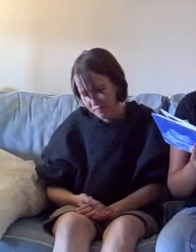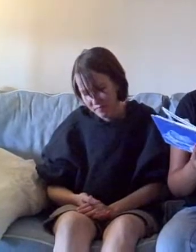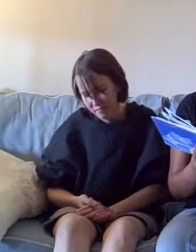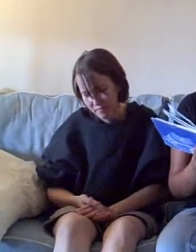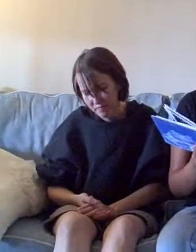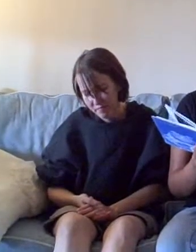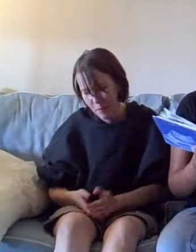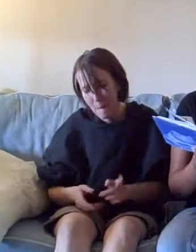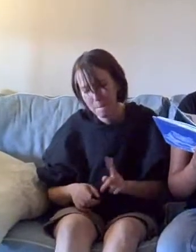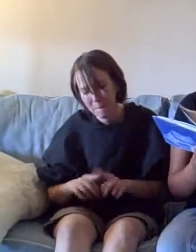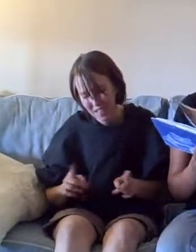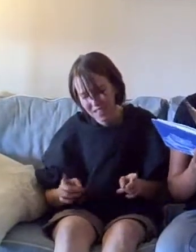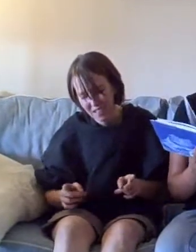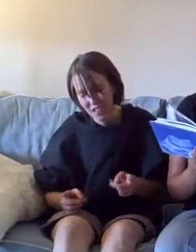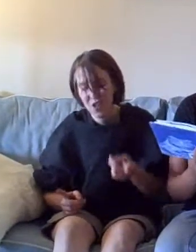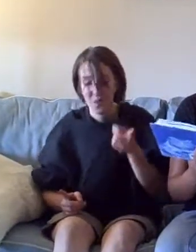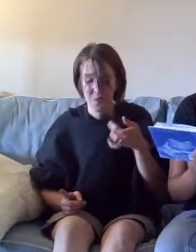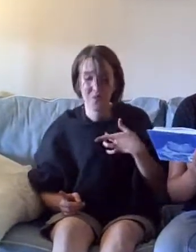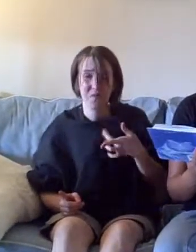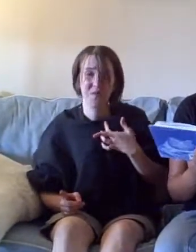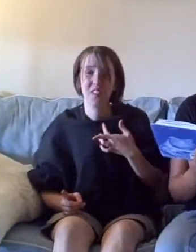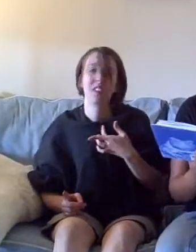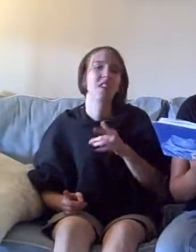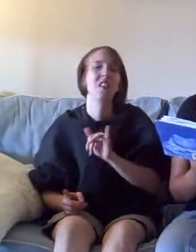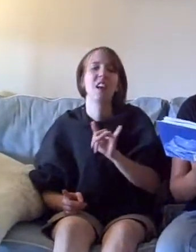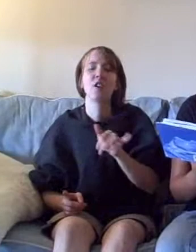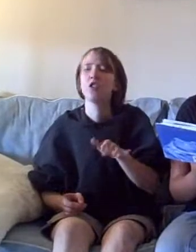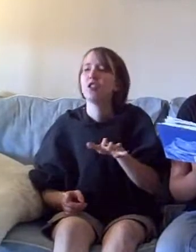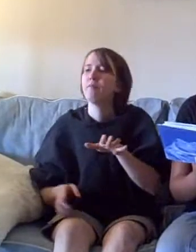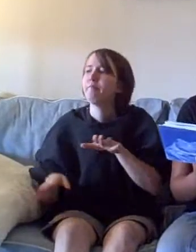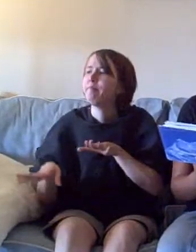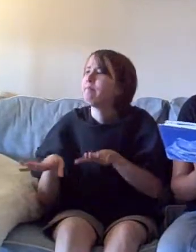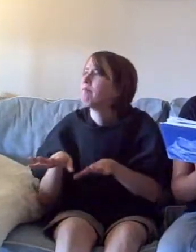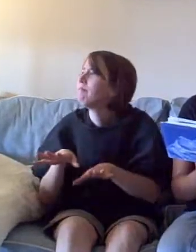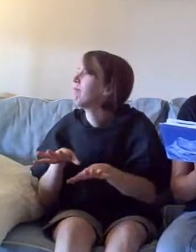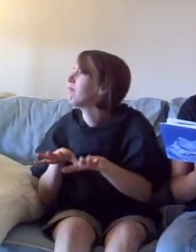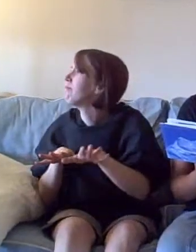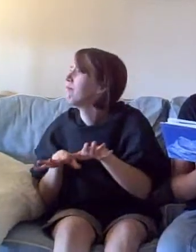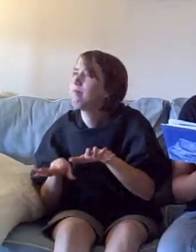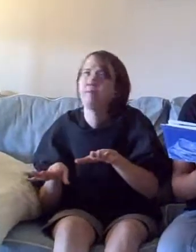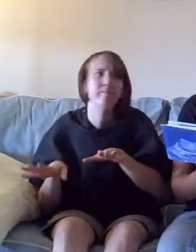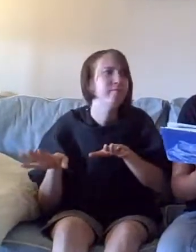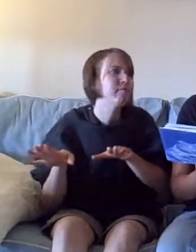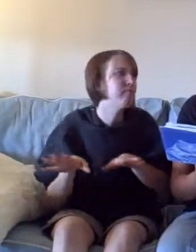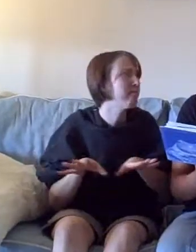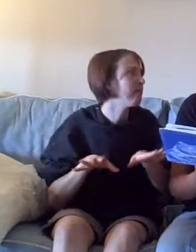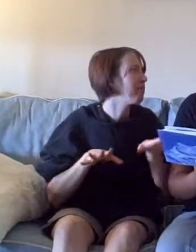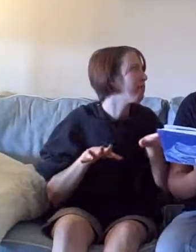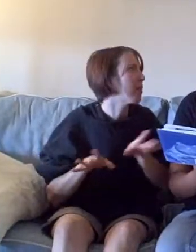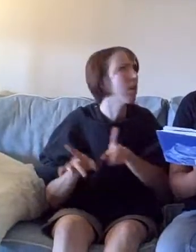Ultimately, you feel like you're wandering through life without a purpose.